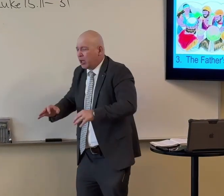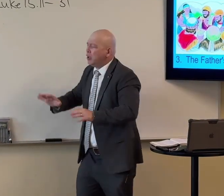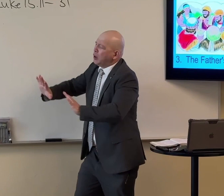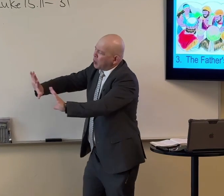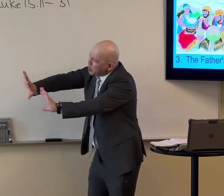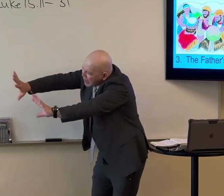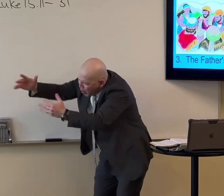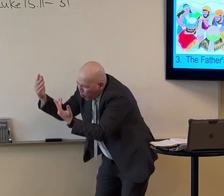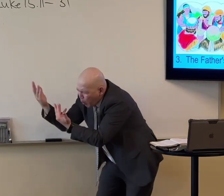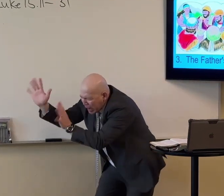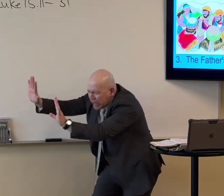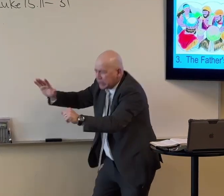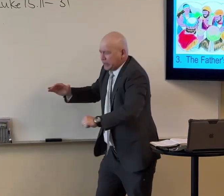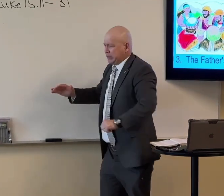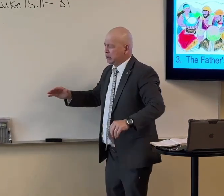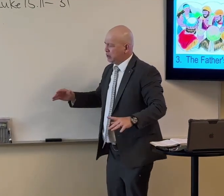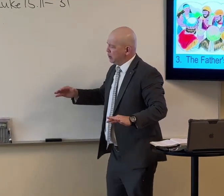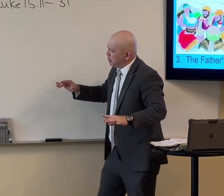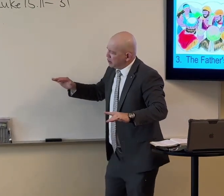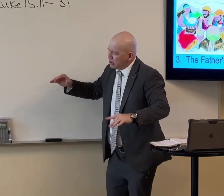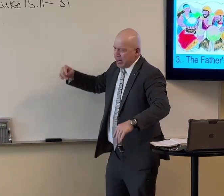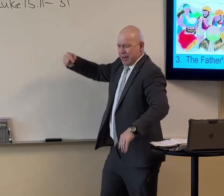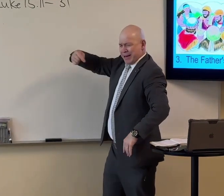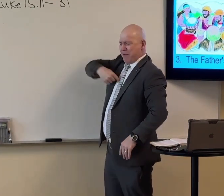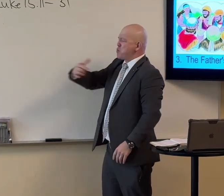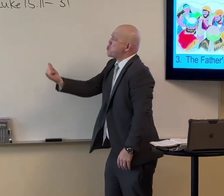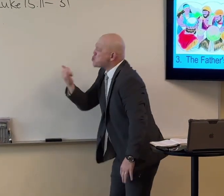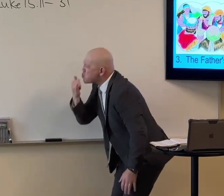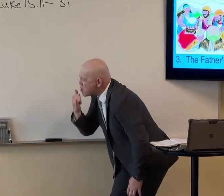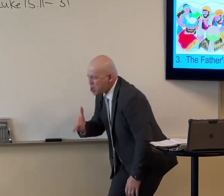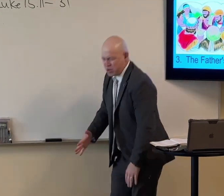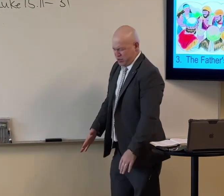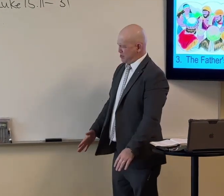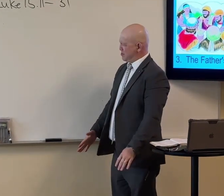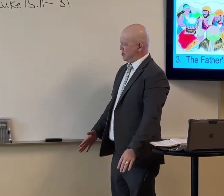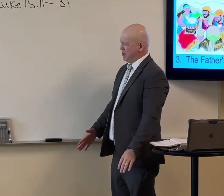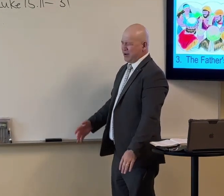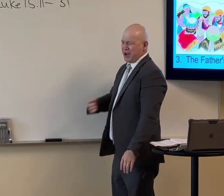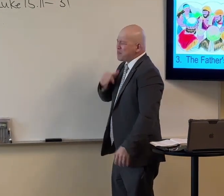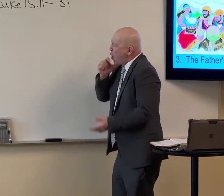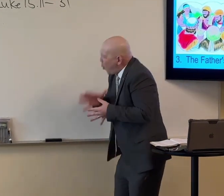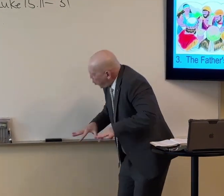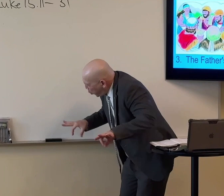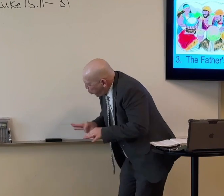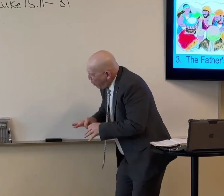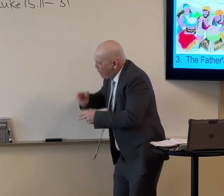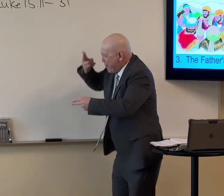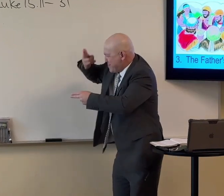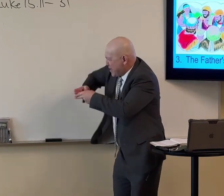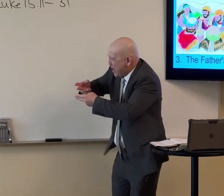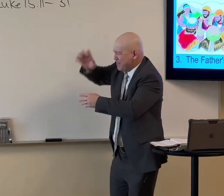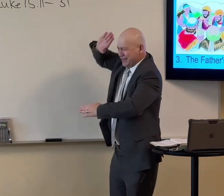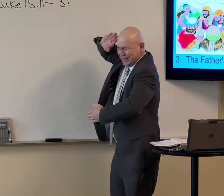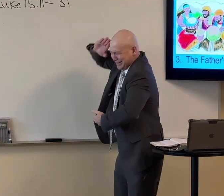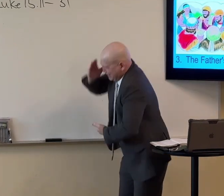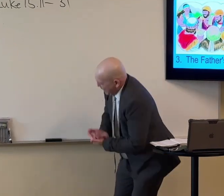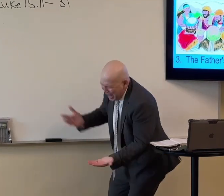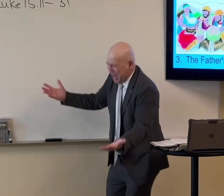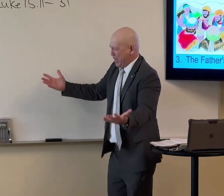And his son's trying to explain. Dad. I've been so wrong. It's just. It's me. It's I'm wrong. And the father's like. And the son's like. I'm not even